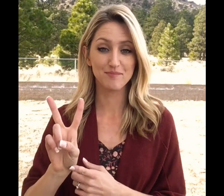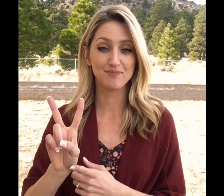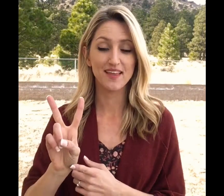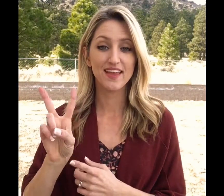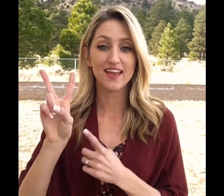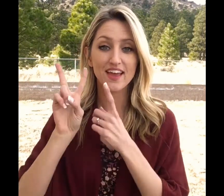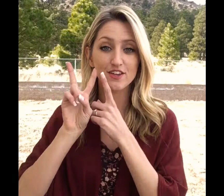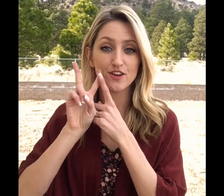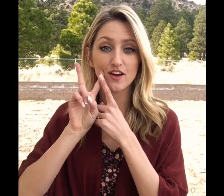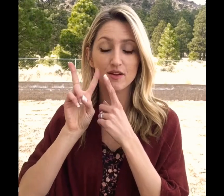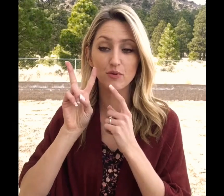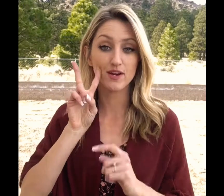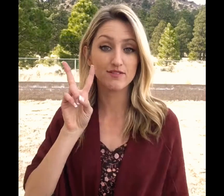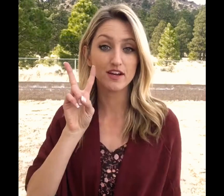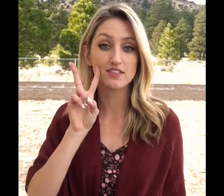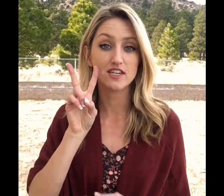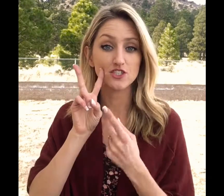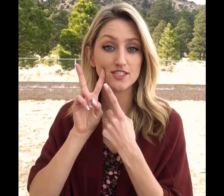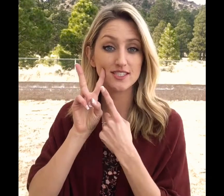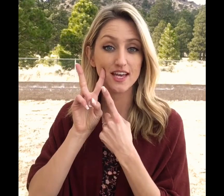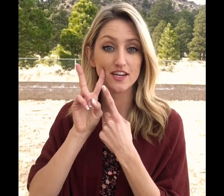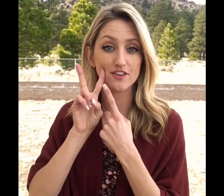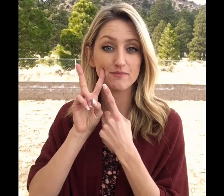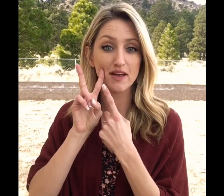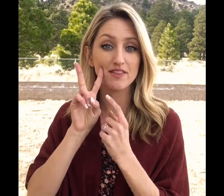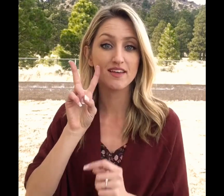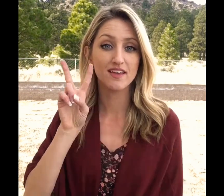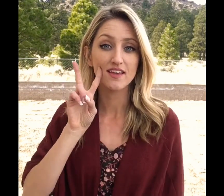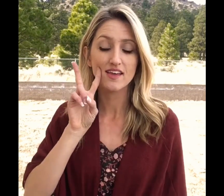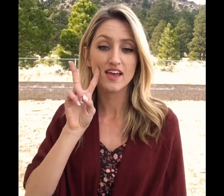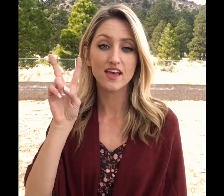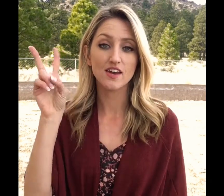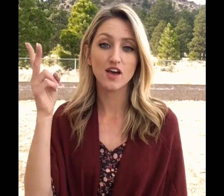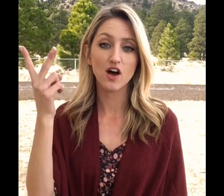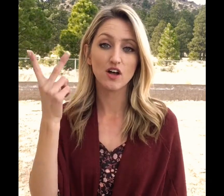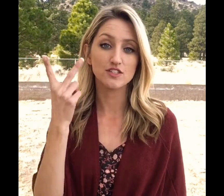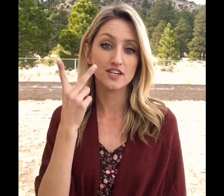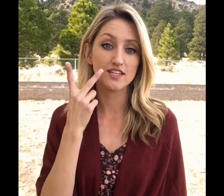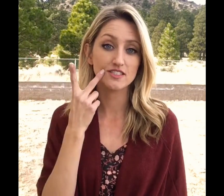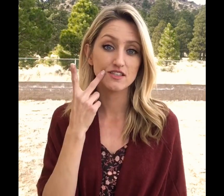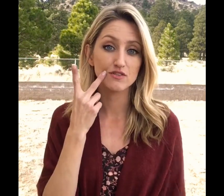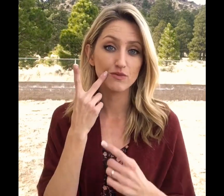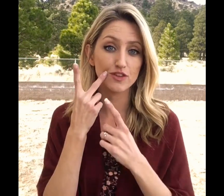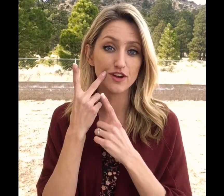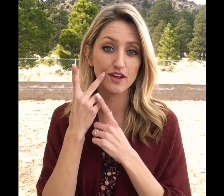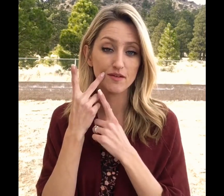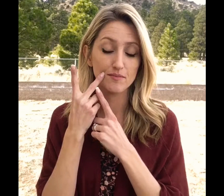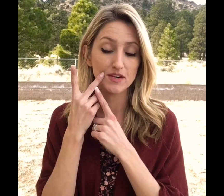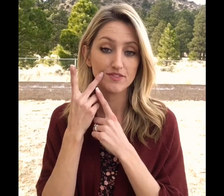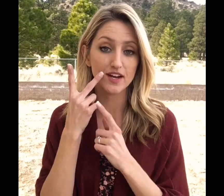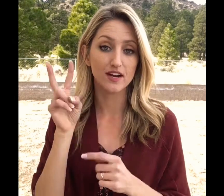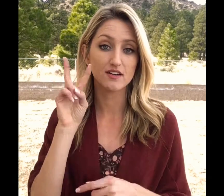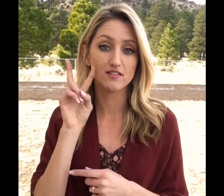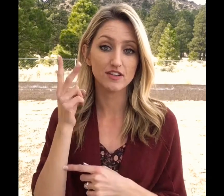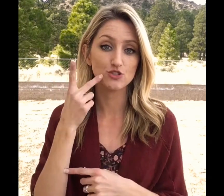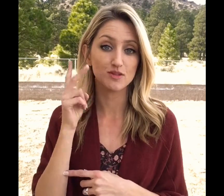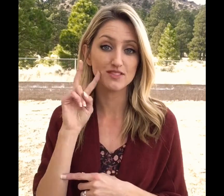and your pointer finger touches the side of your mouth and alternates with your middle finger. Vegetables.